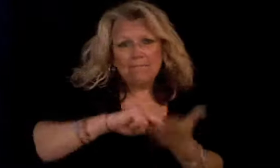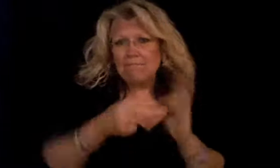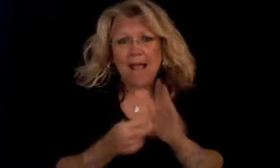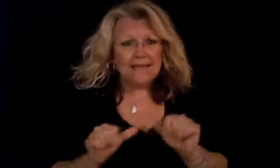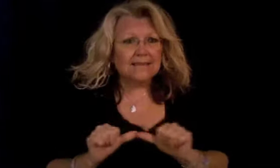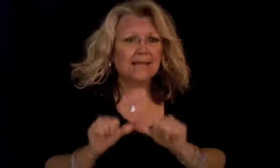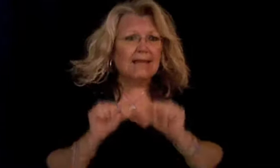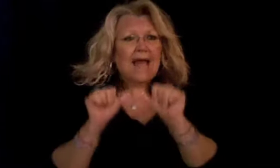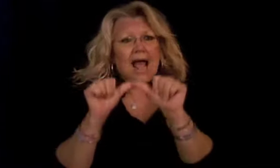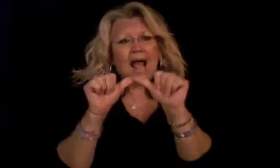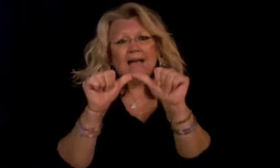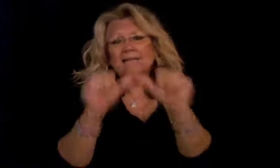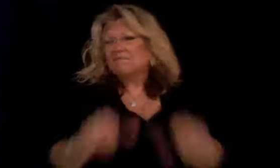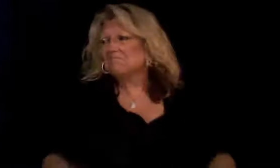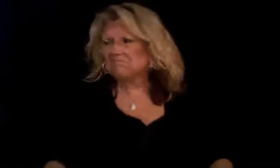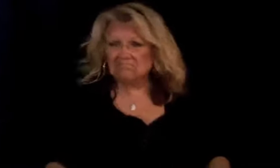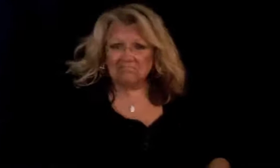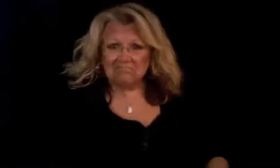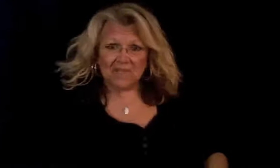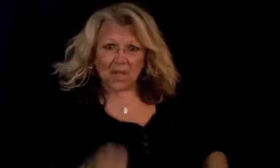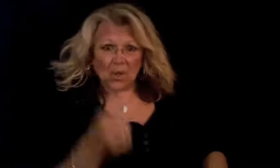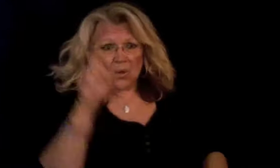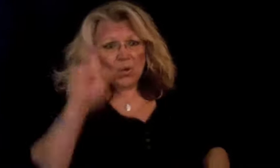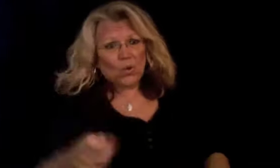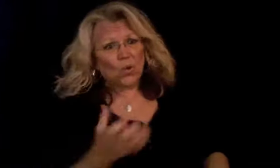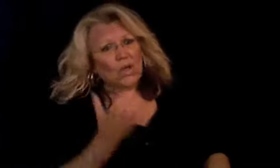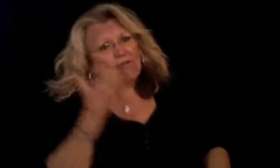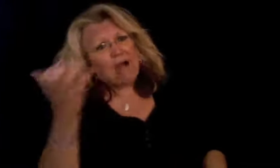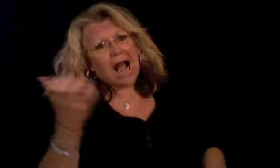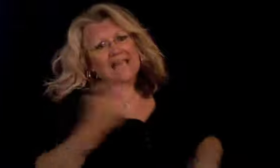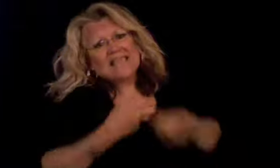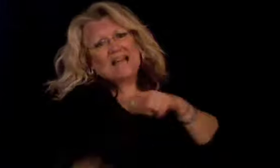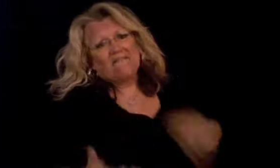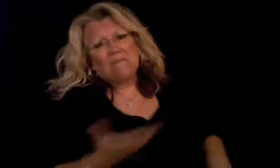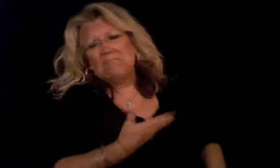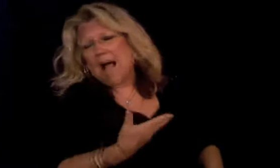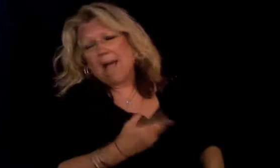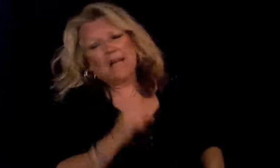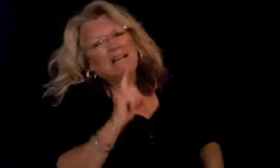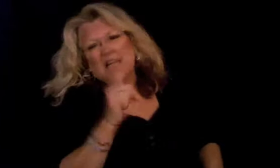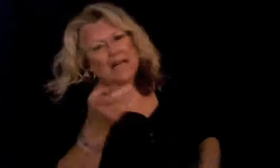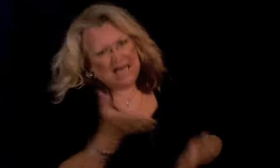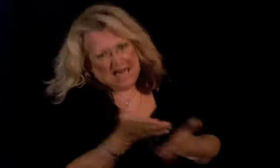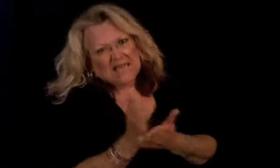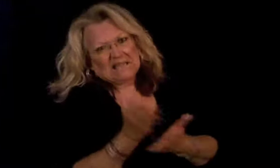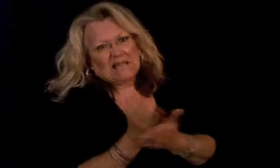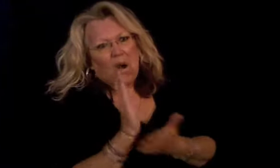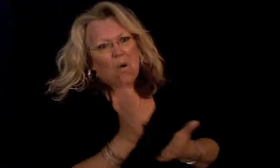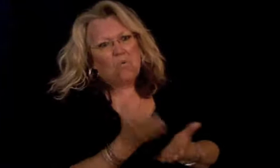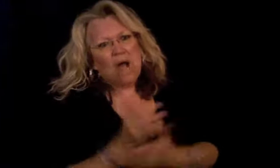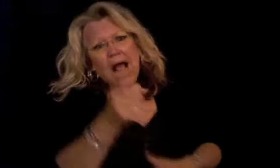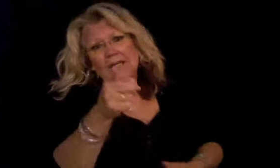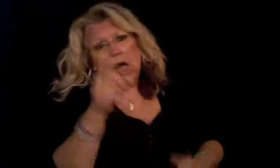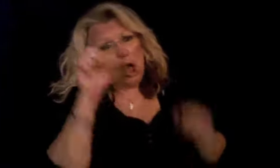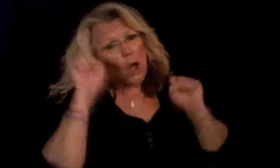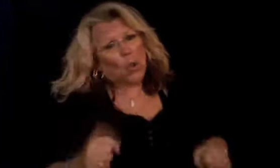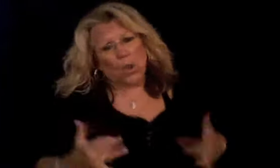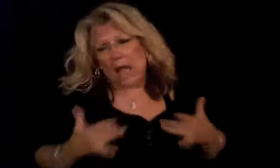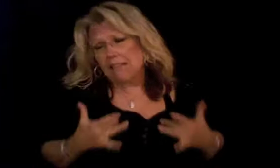meant to laugh You can cry tough, baby, it's alright You can